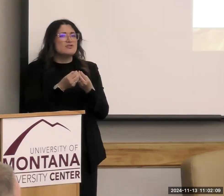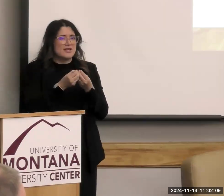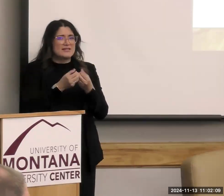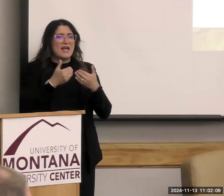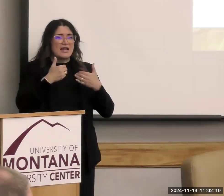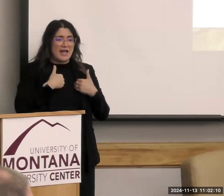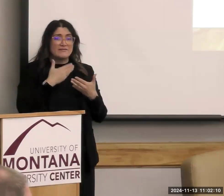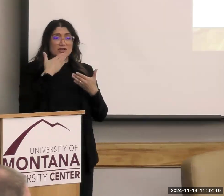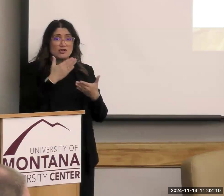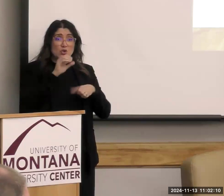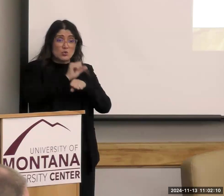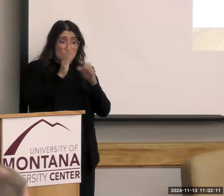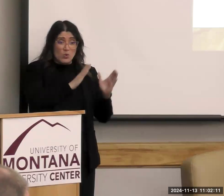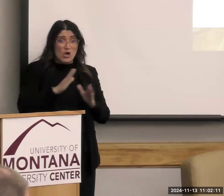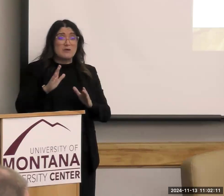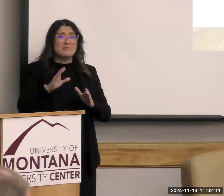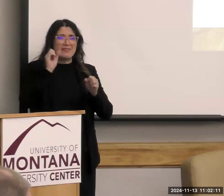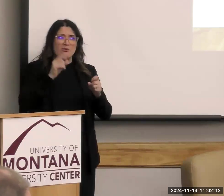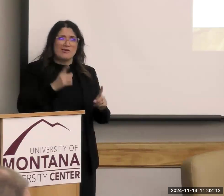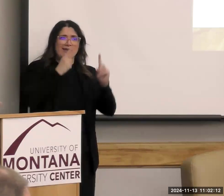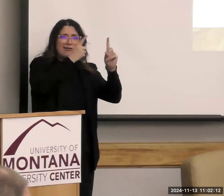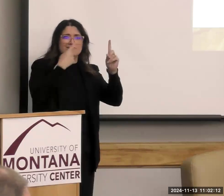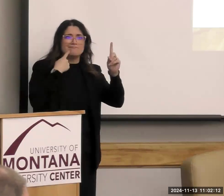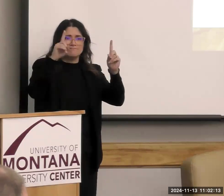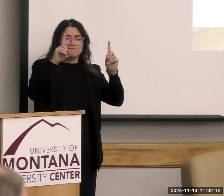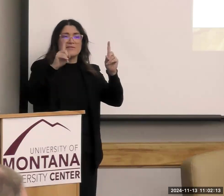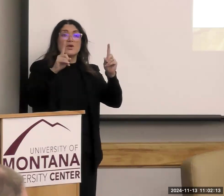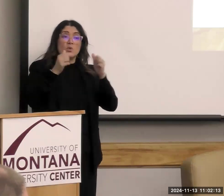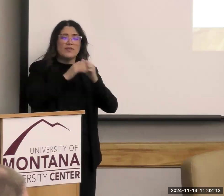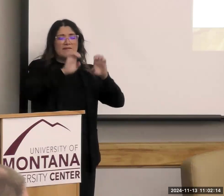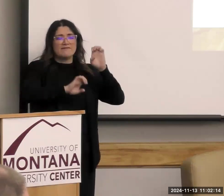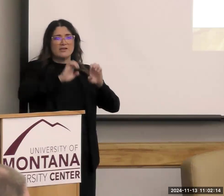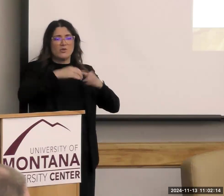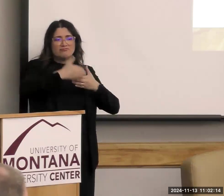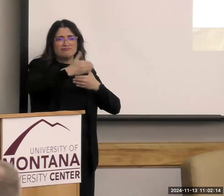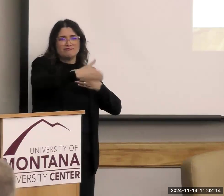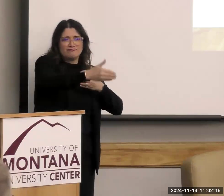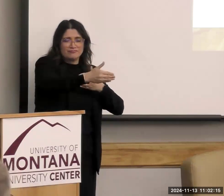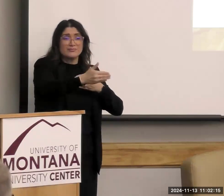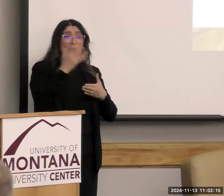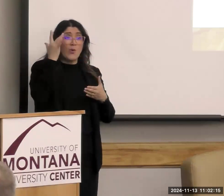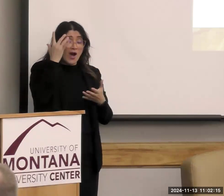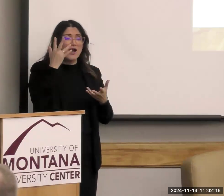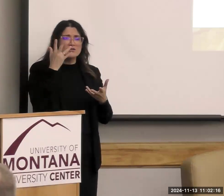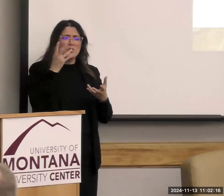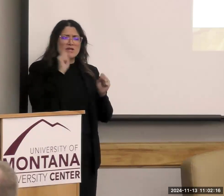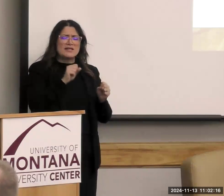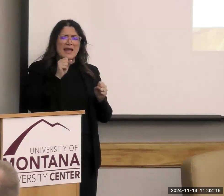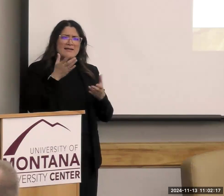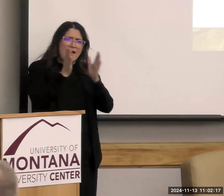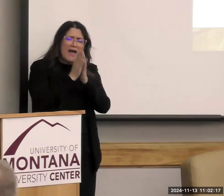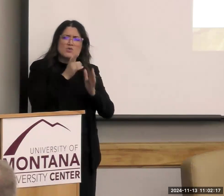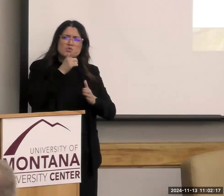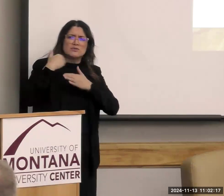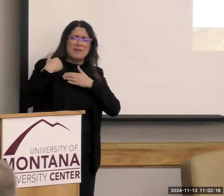work plan that will be evaluated over time. And so we have somebody we can hold responsible if things aren't changing fast enough for us.